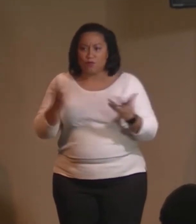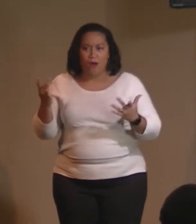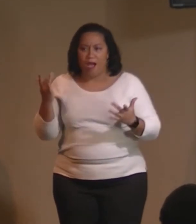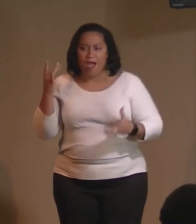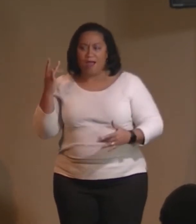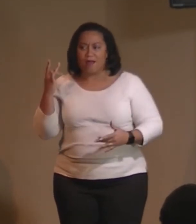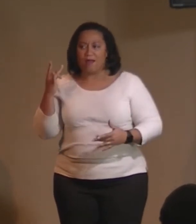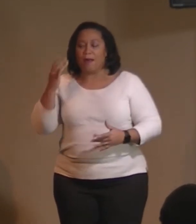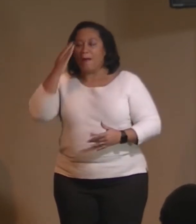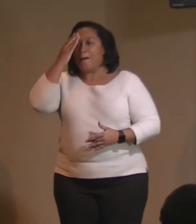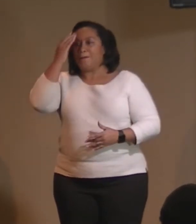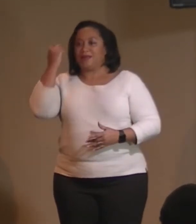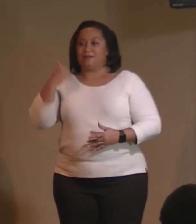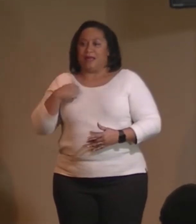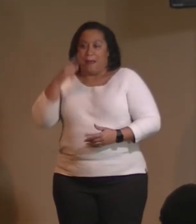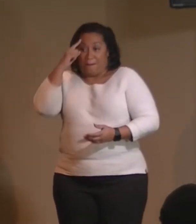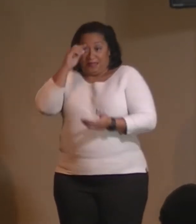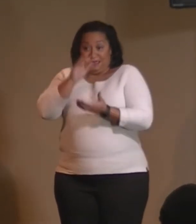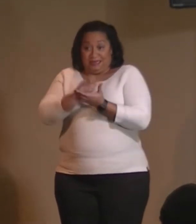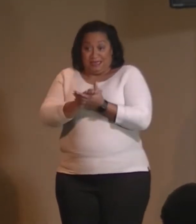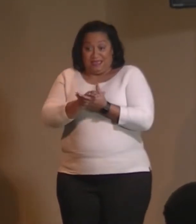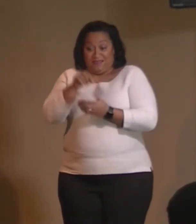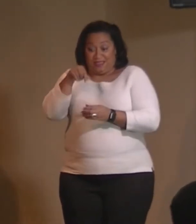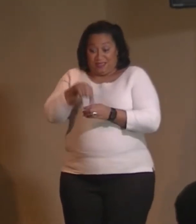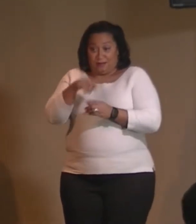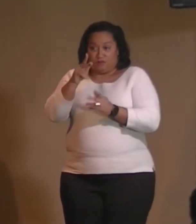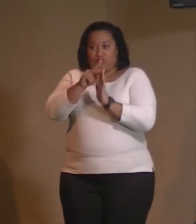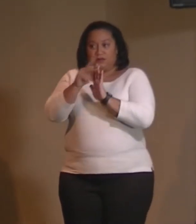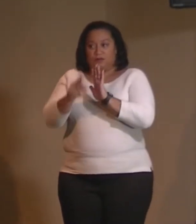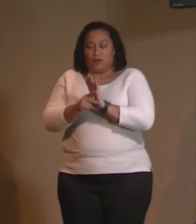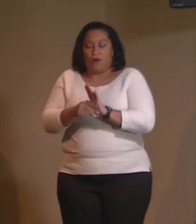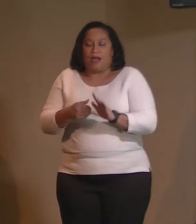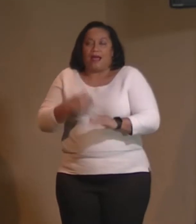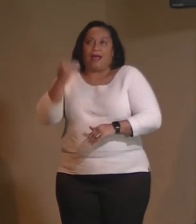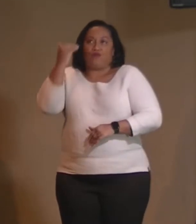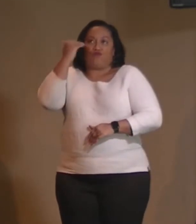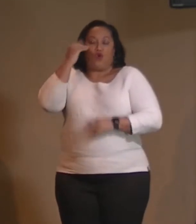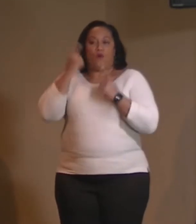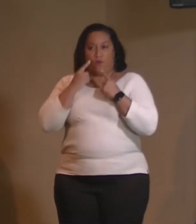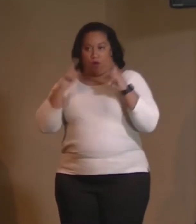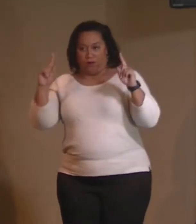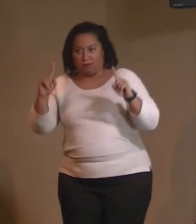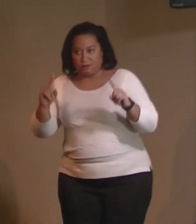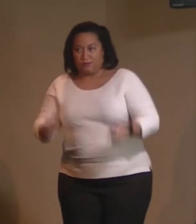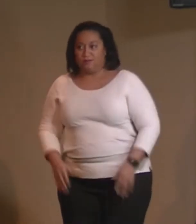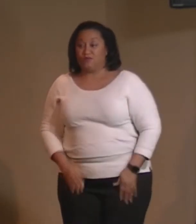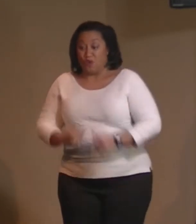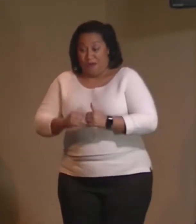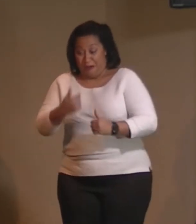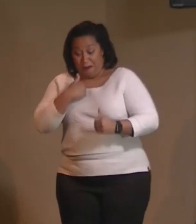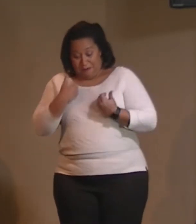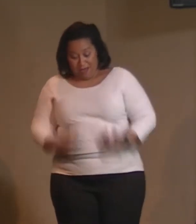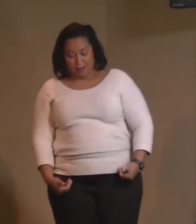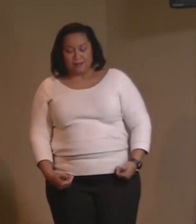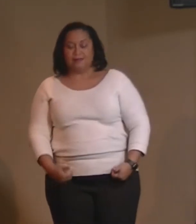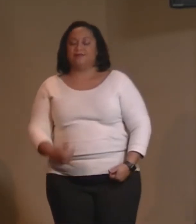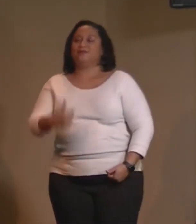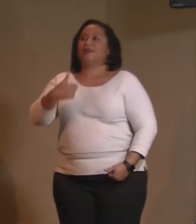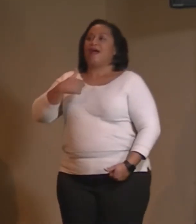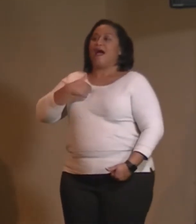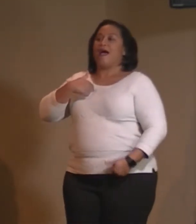and I know it works. Exactly. So, how am I, Nancy? I am great.